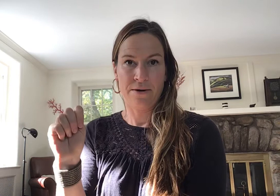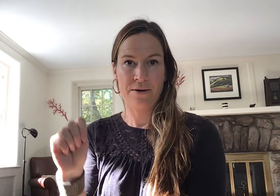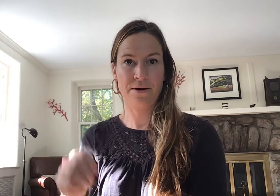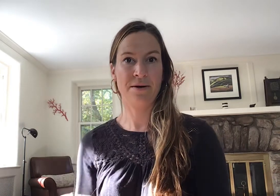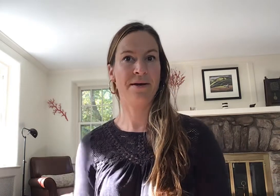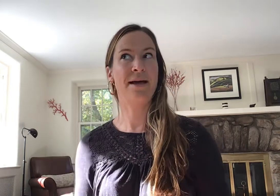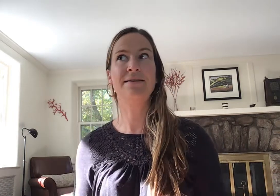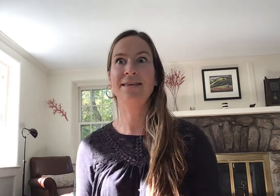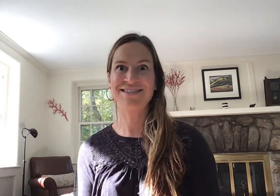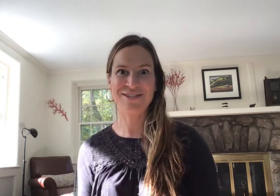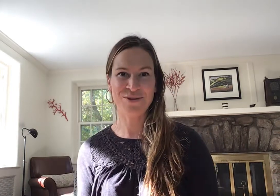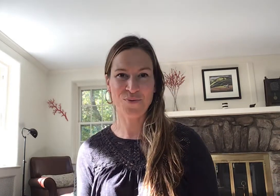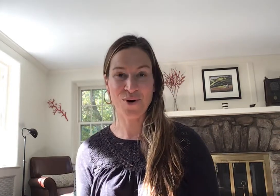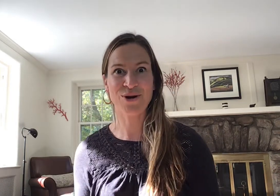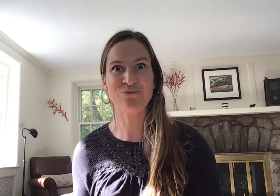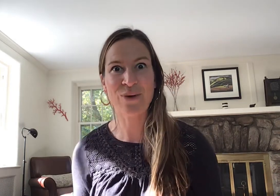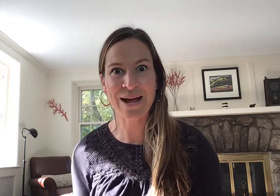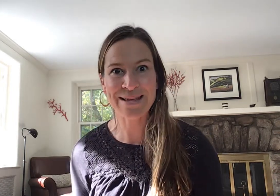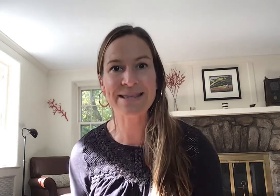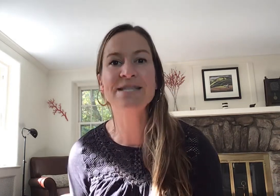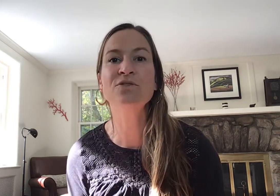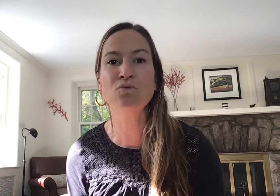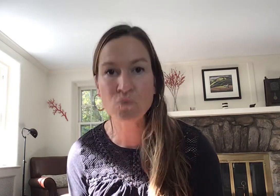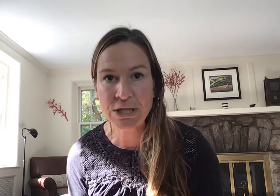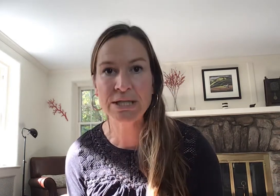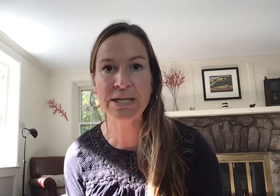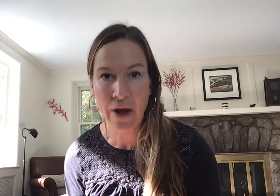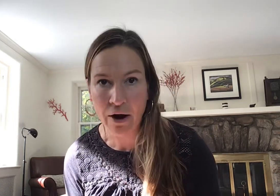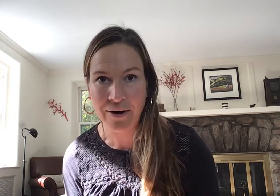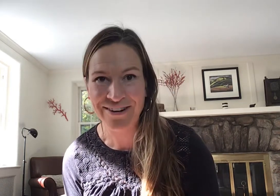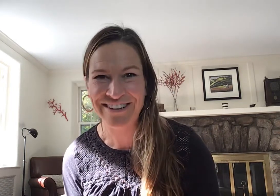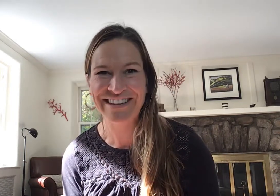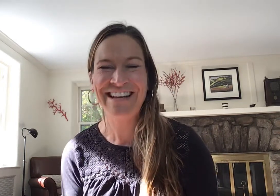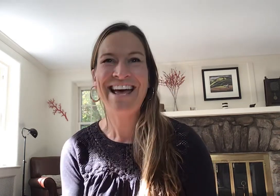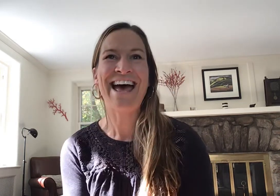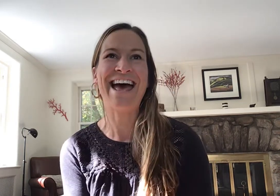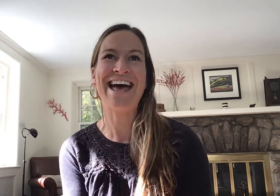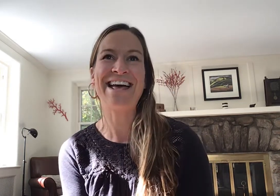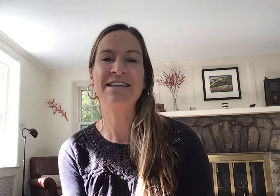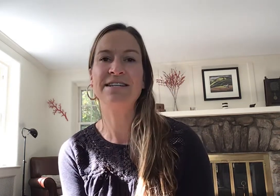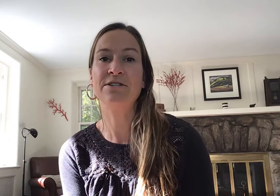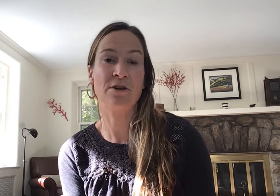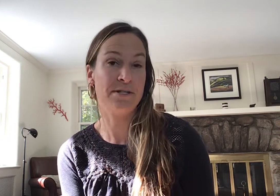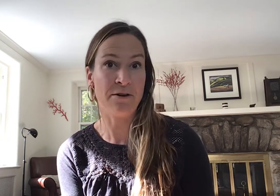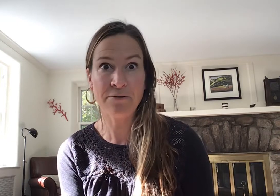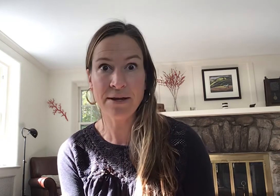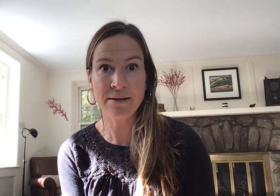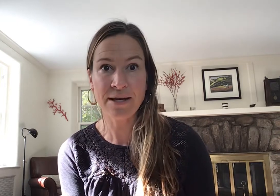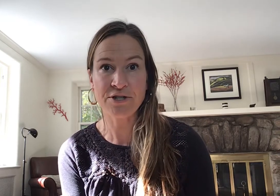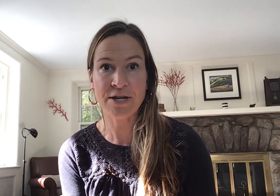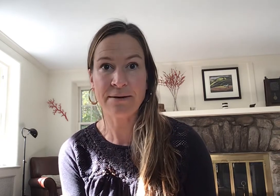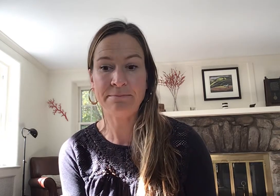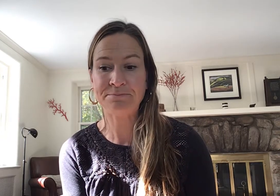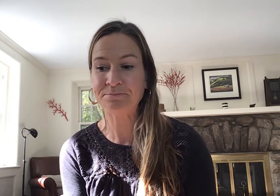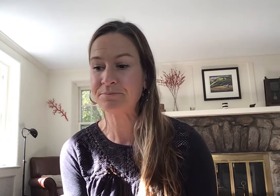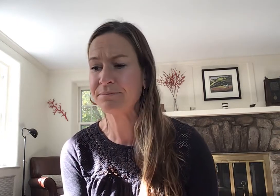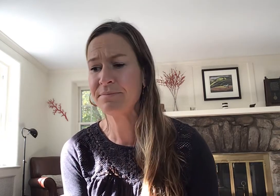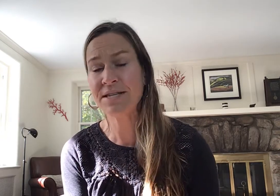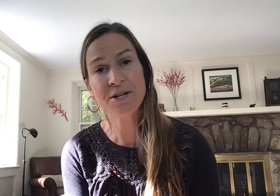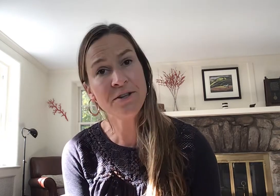and this is the work right this is really hard and it's called self-regulation it's